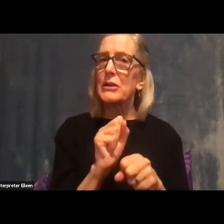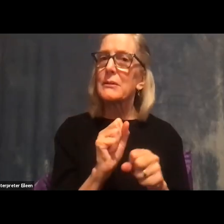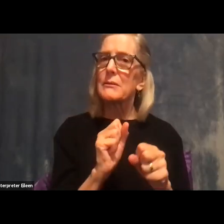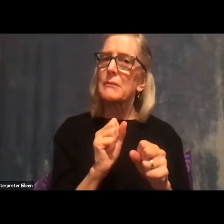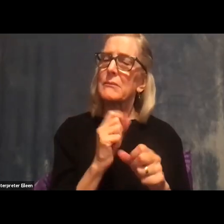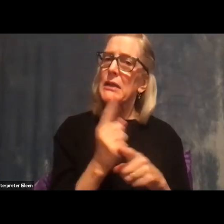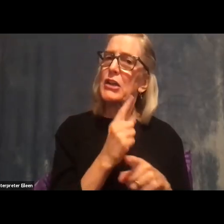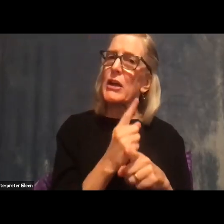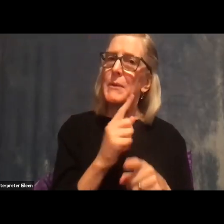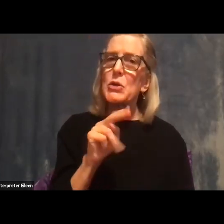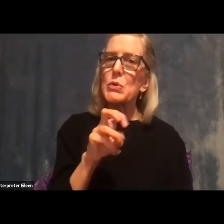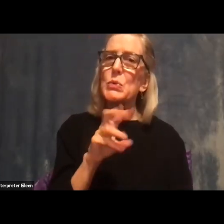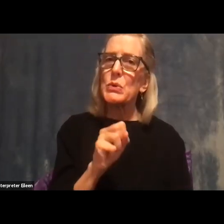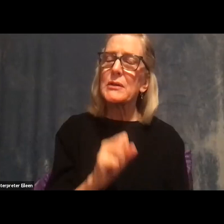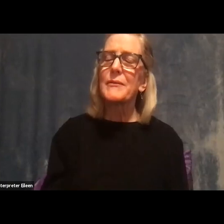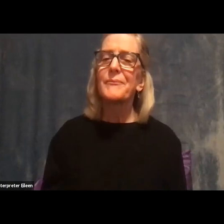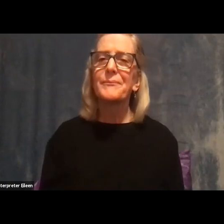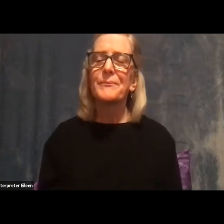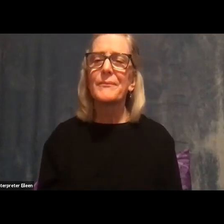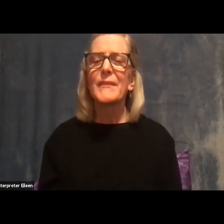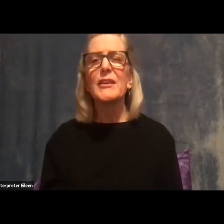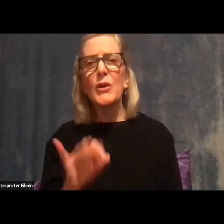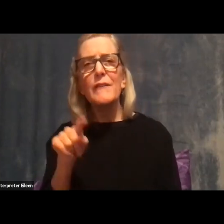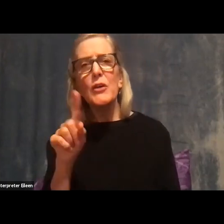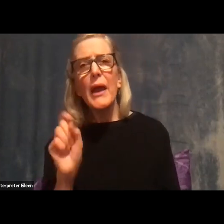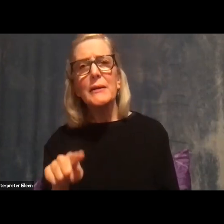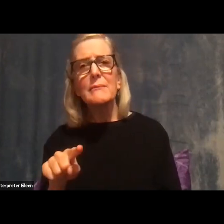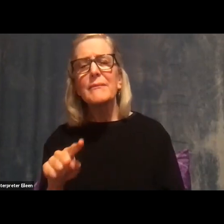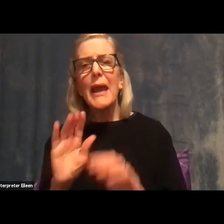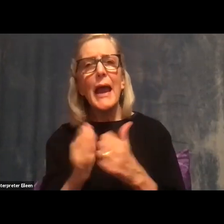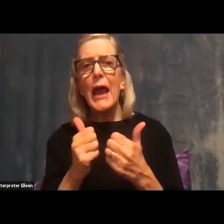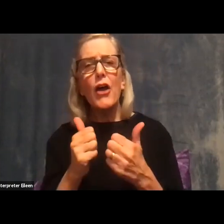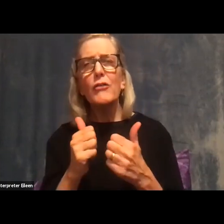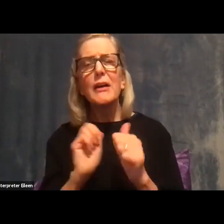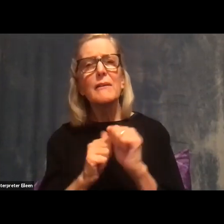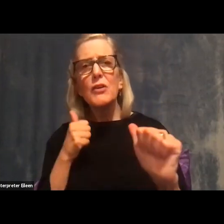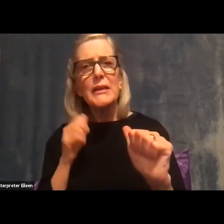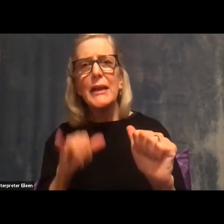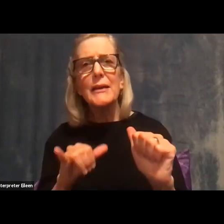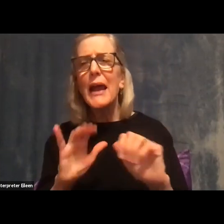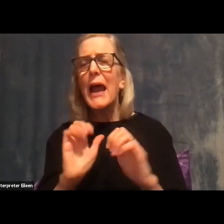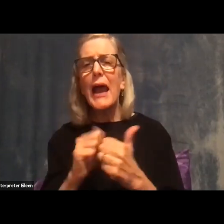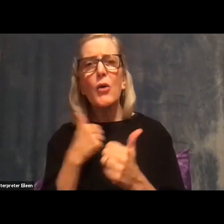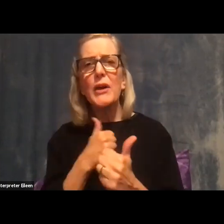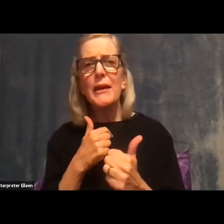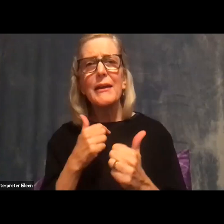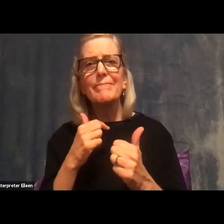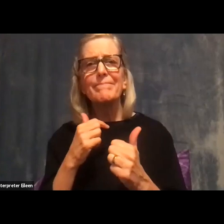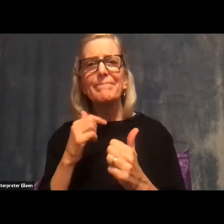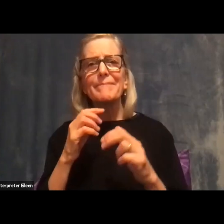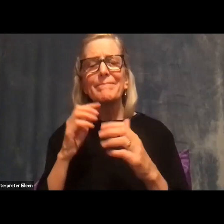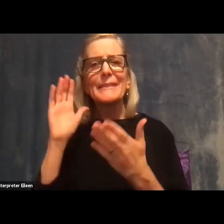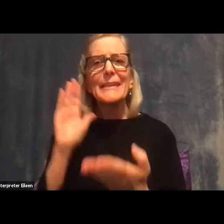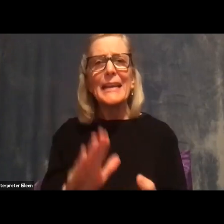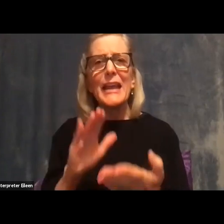think about, you know, what, what can we do to kind of address that? What we can, what can we do to fight all of this? Um, well, you we see